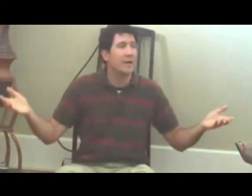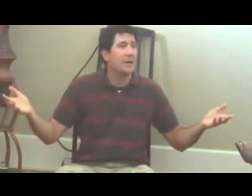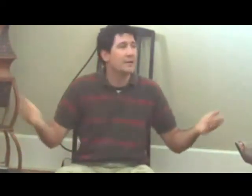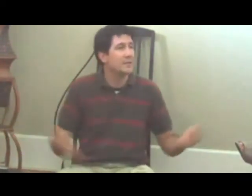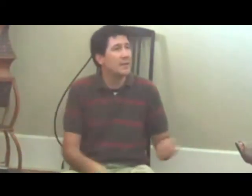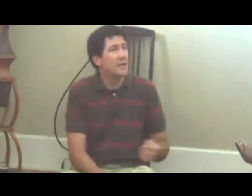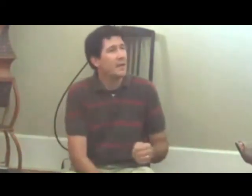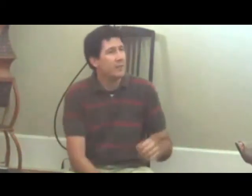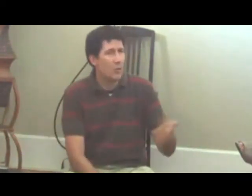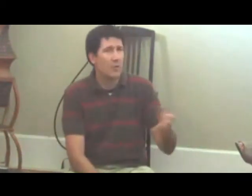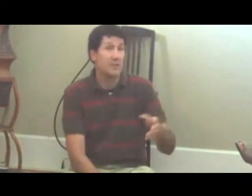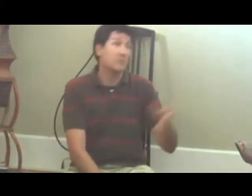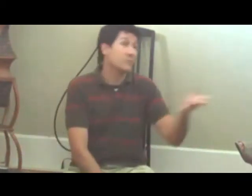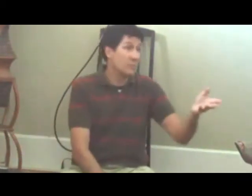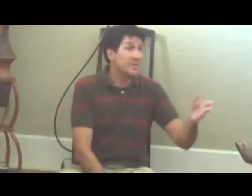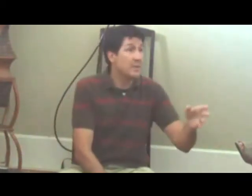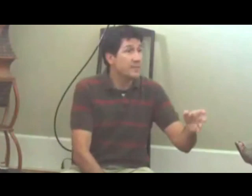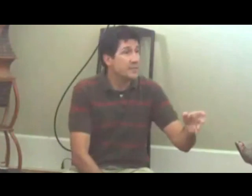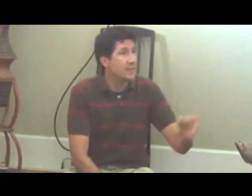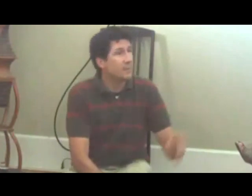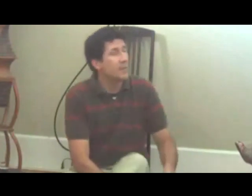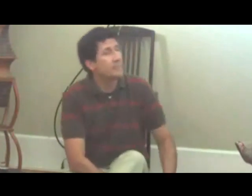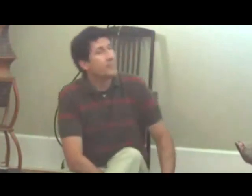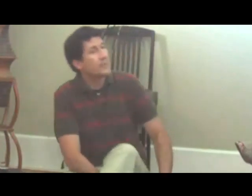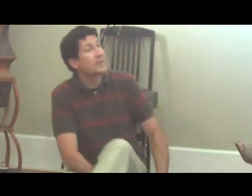nice, more or less, we will still be sick, but, yes,